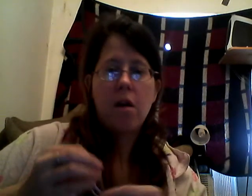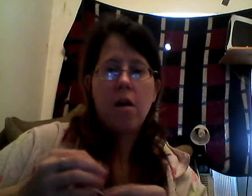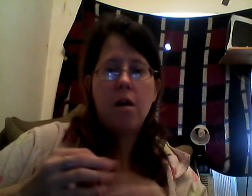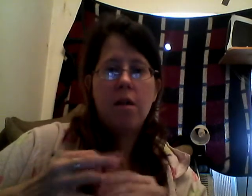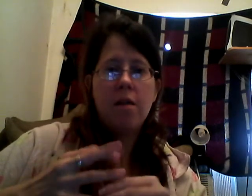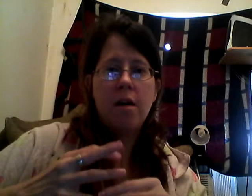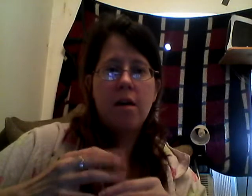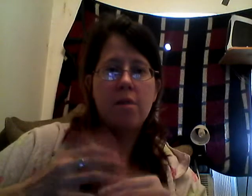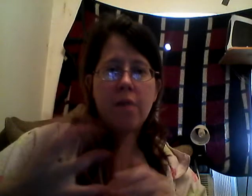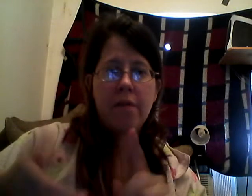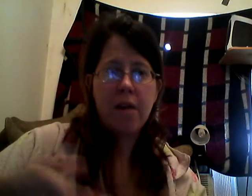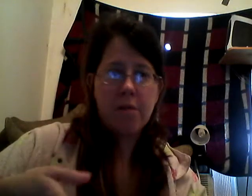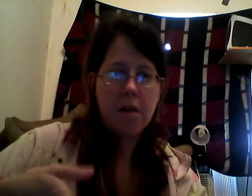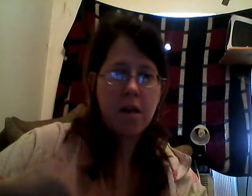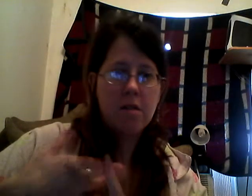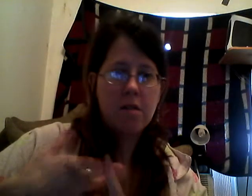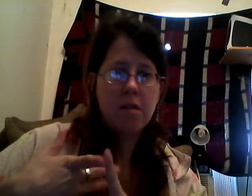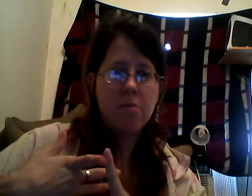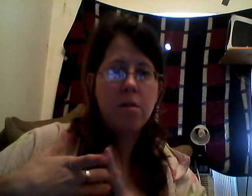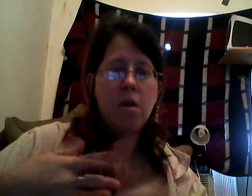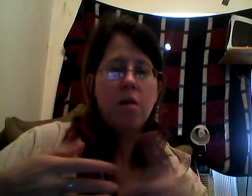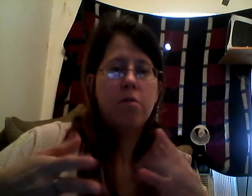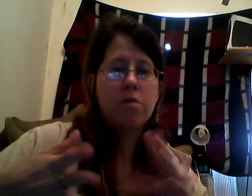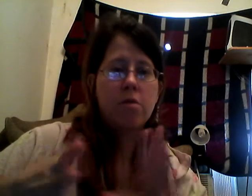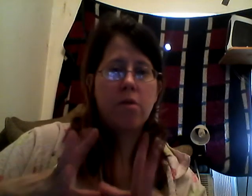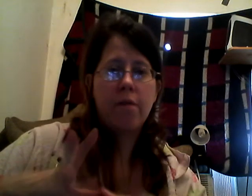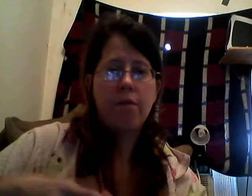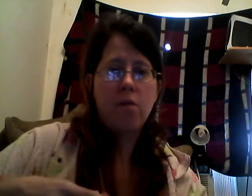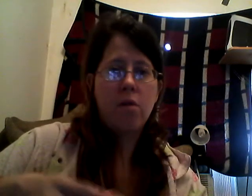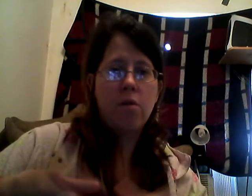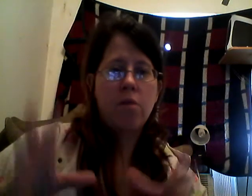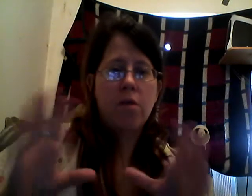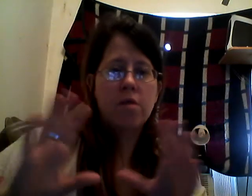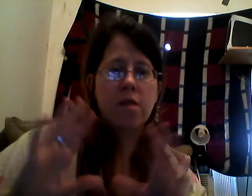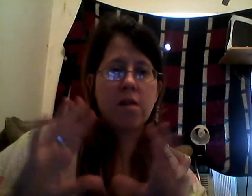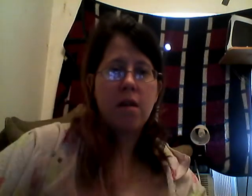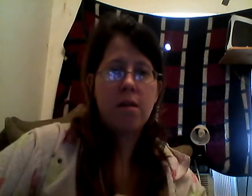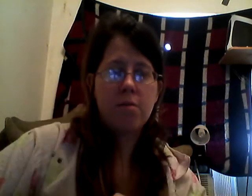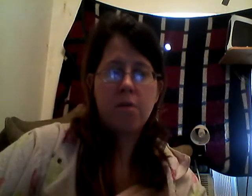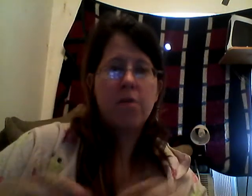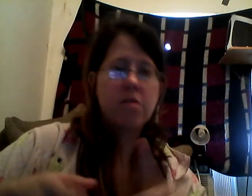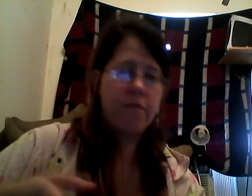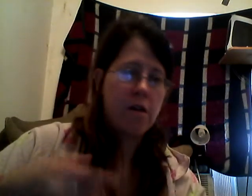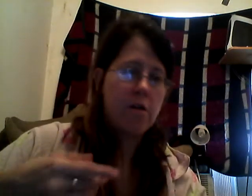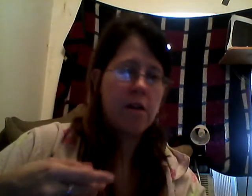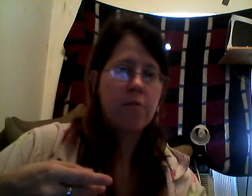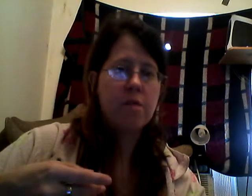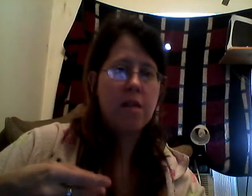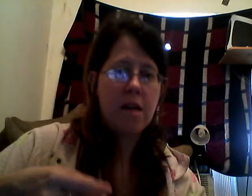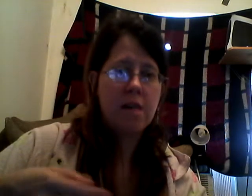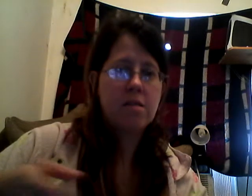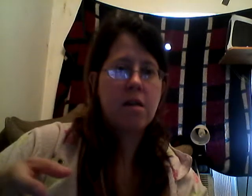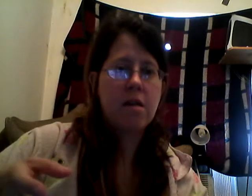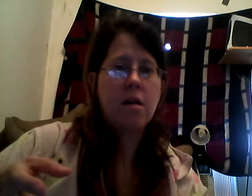And then, we have Animal Kingdom, which we're going for. We're going to hit, you know, the Safari, like we did last time.